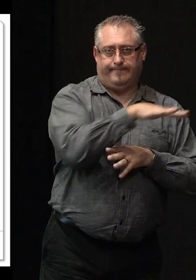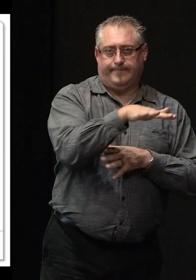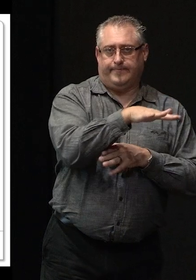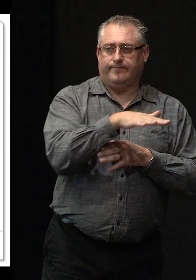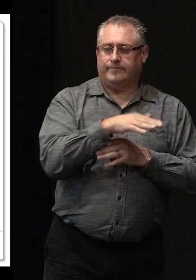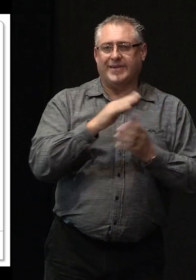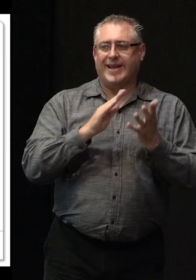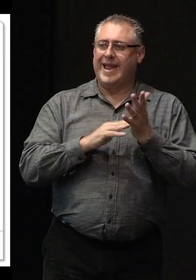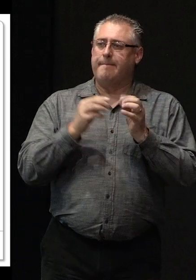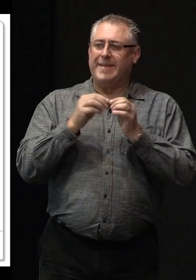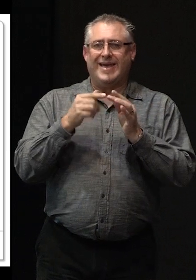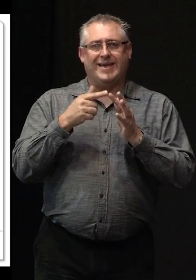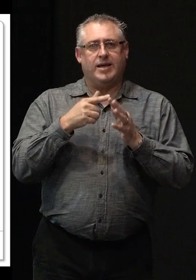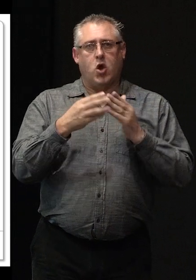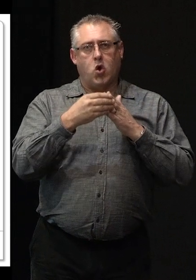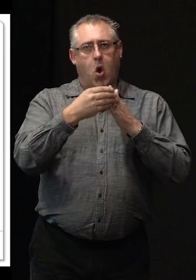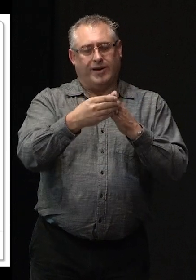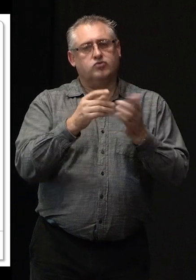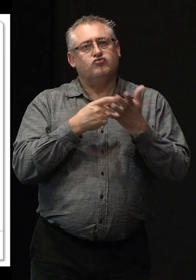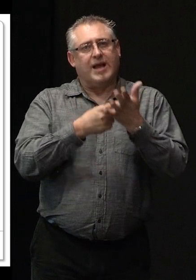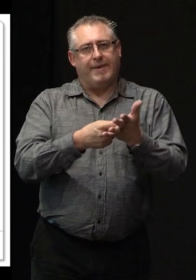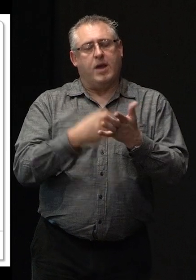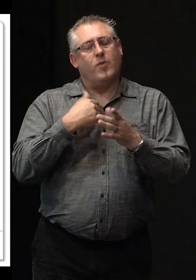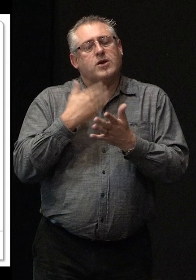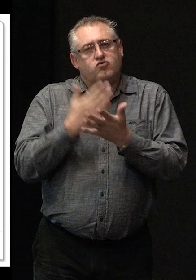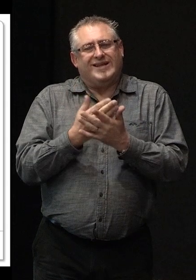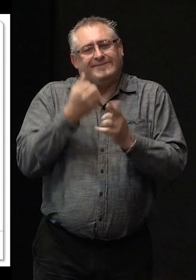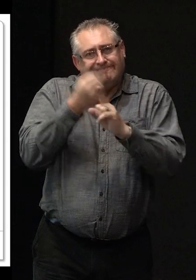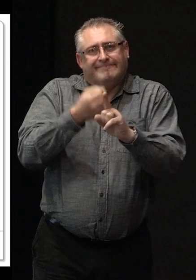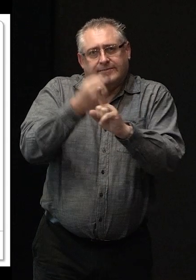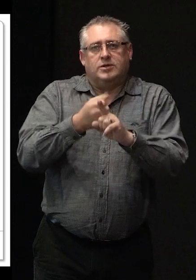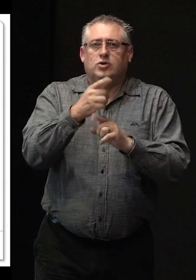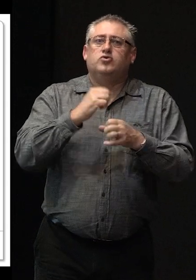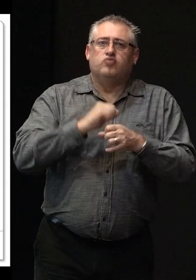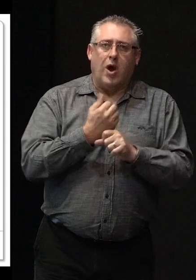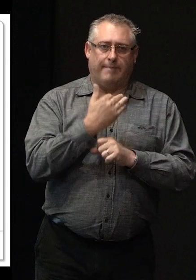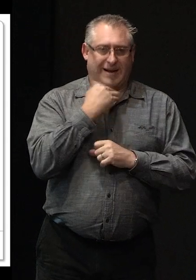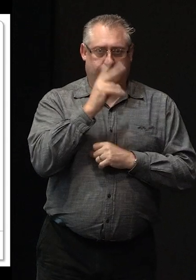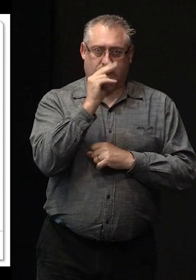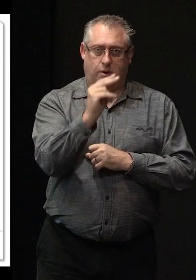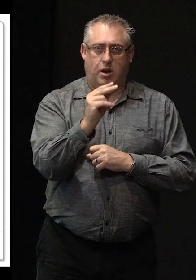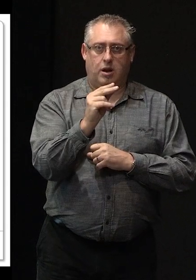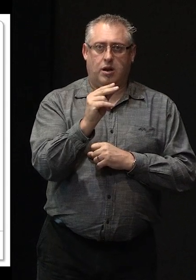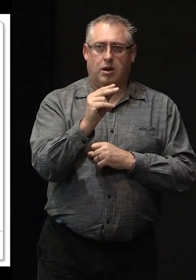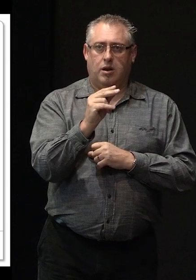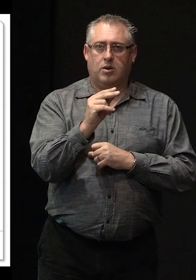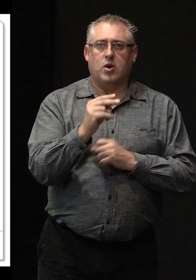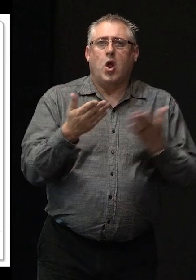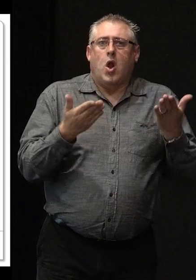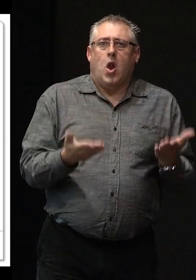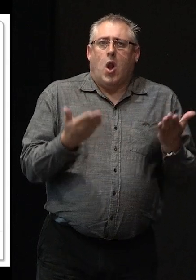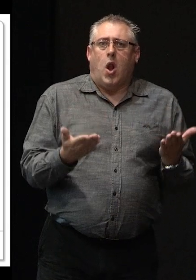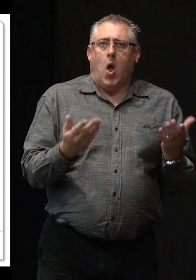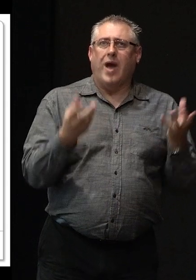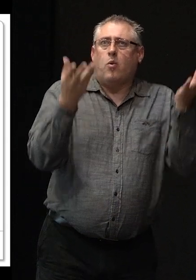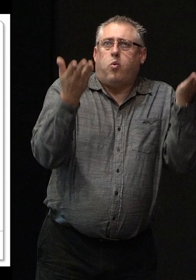MB's guidance recommends we really advocate that you try as much as possible to go to lightweight materials